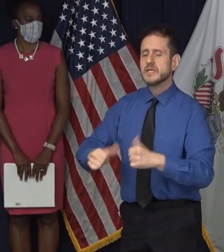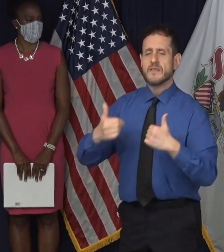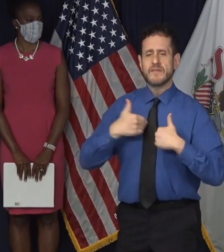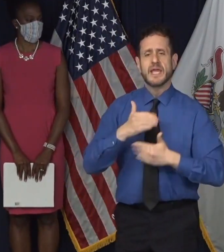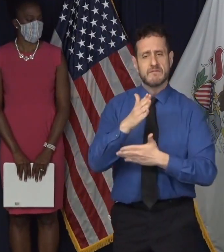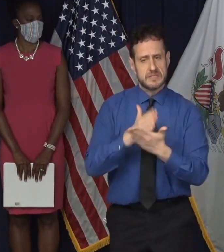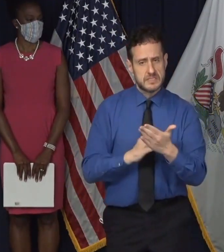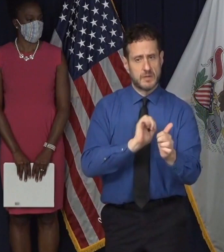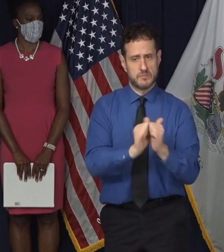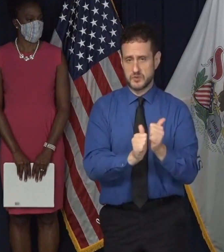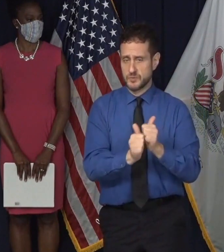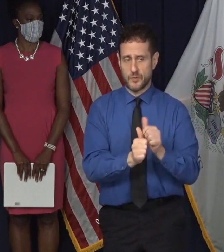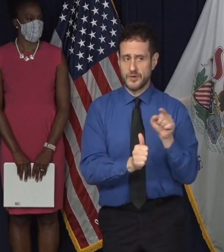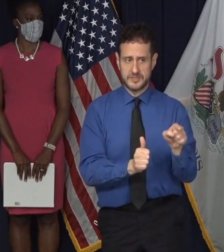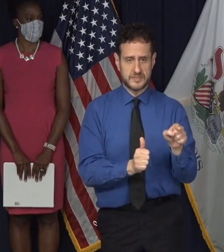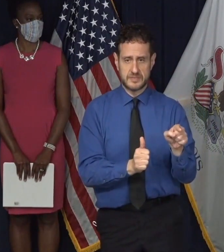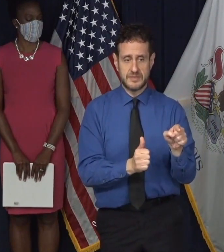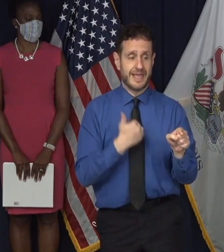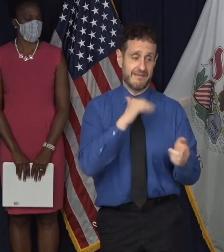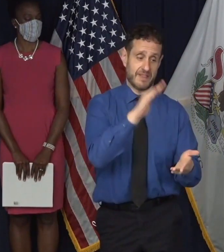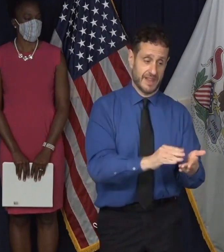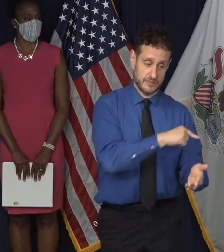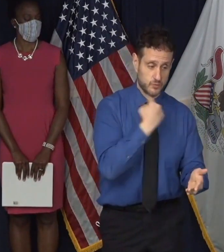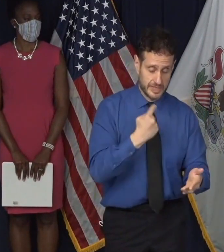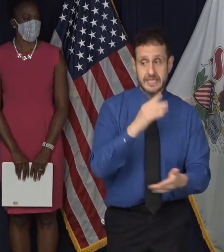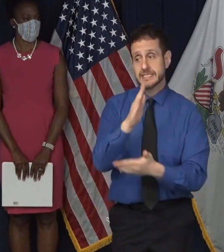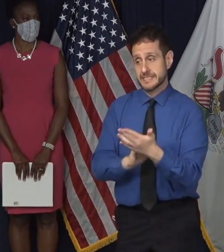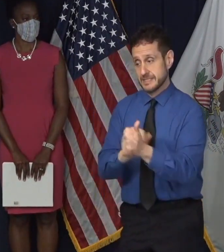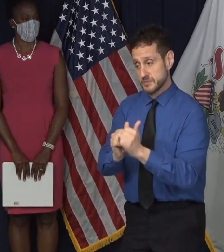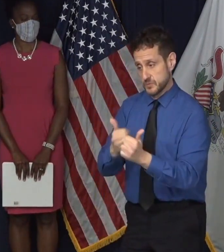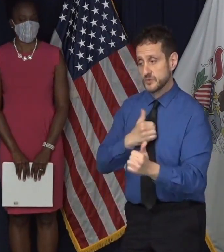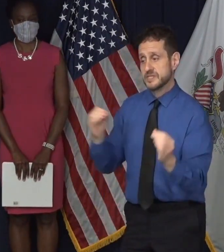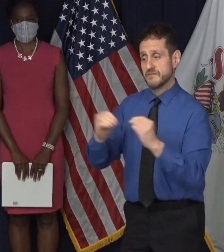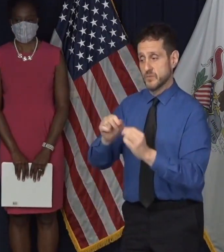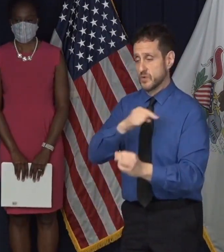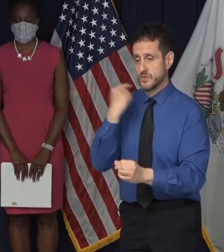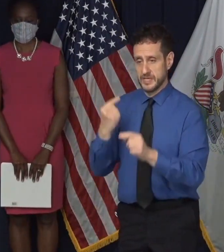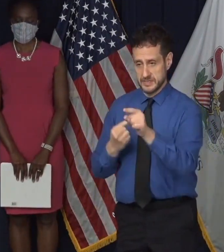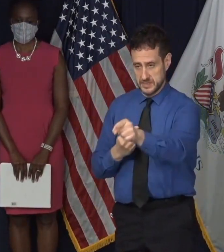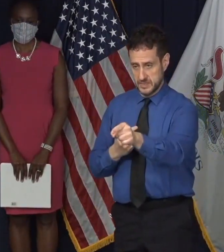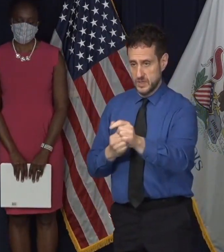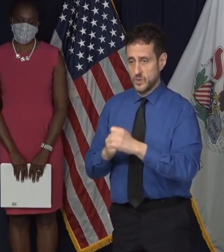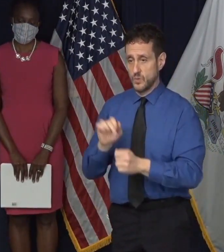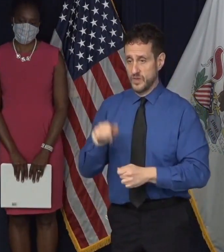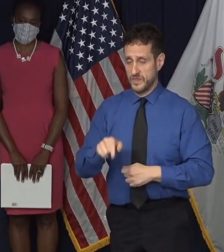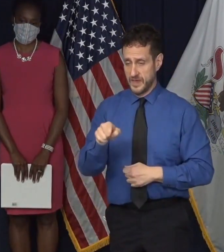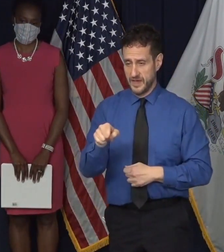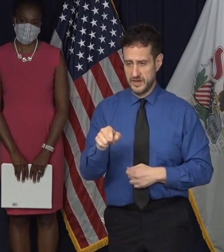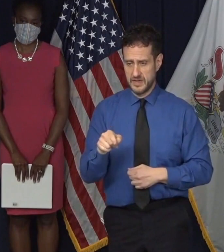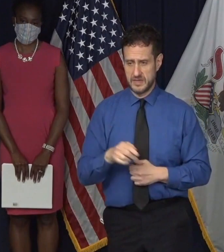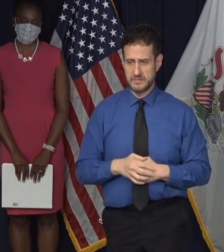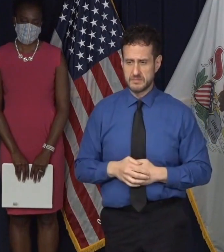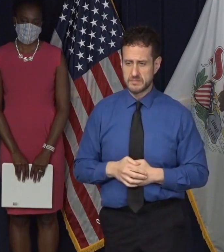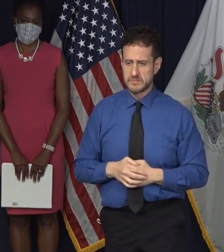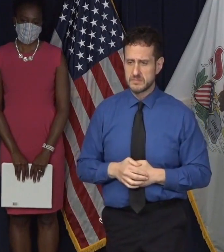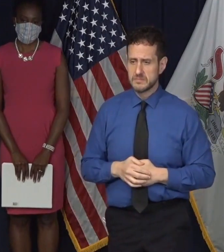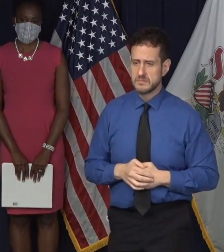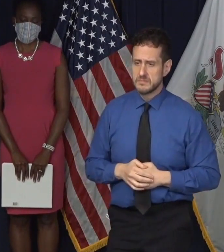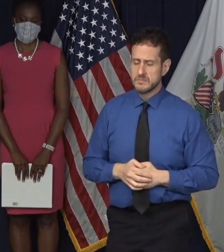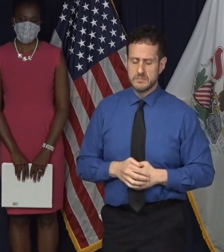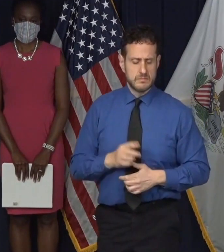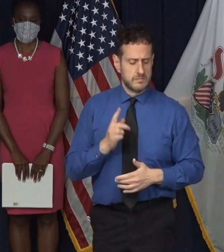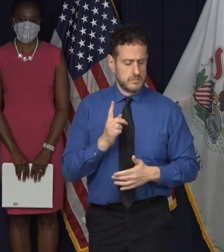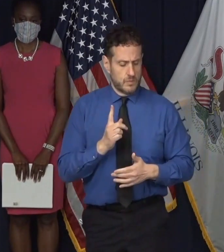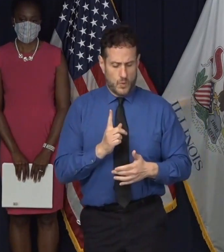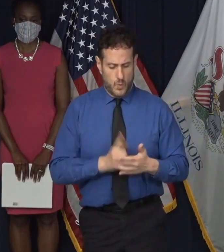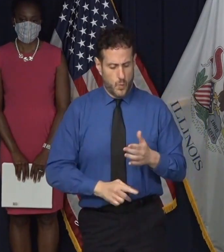some sports that are less risky than others. And we're allowing those. Yes, ma'am. Uh, what threshold would you need, would need to